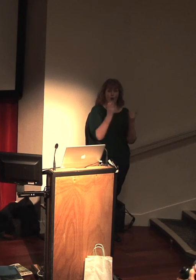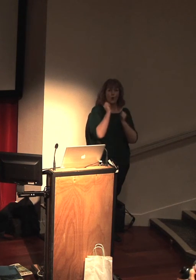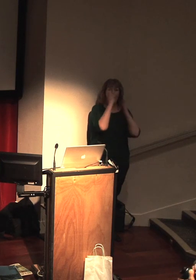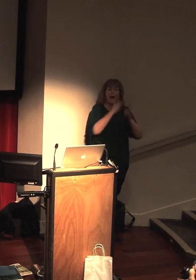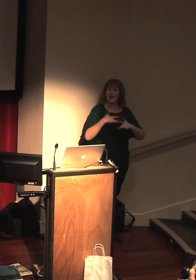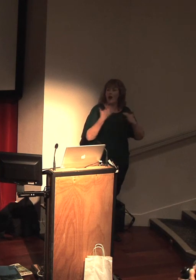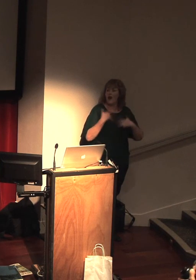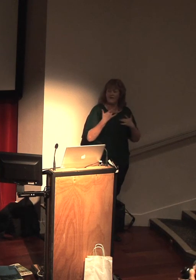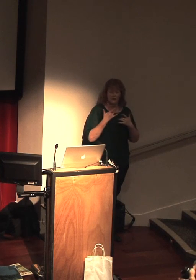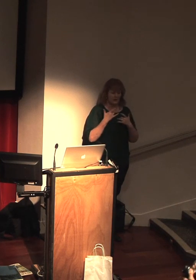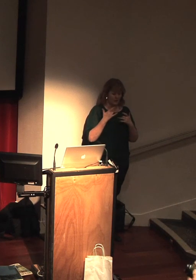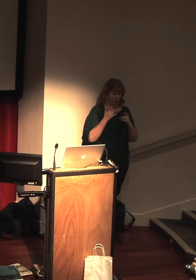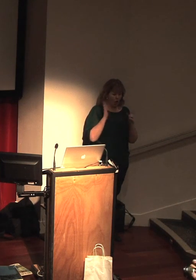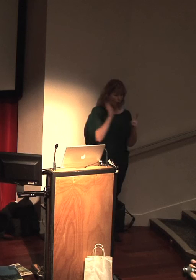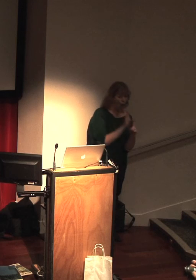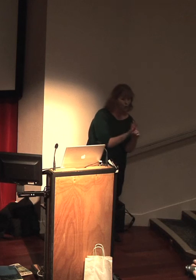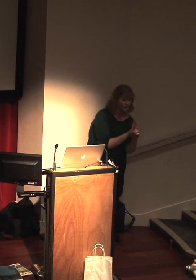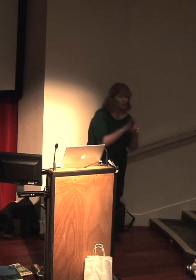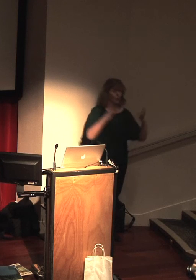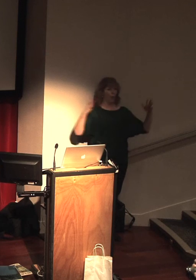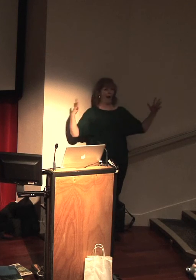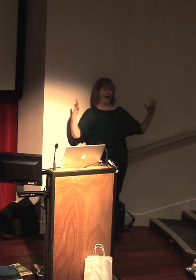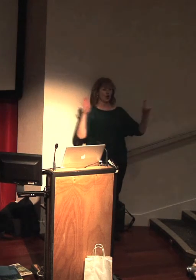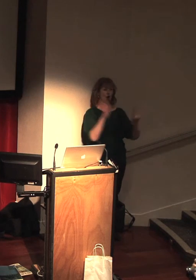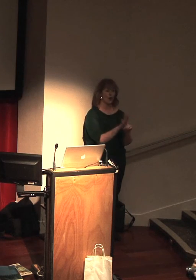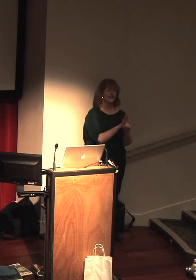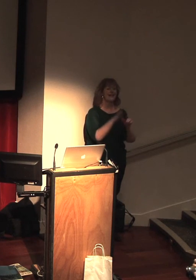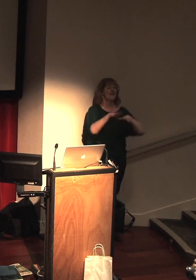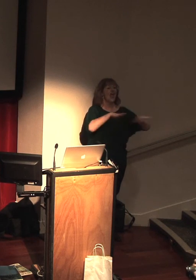shot to a close shot to a wide shot, that action's actually happened more than once.